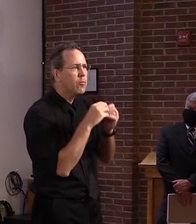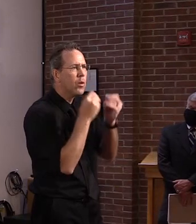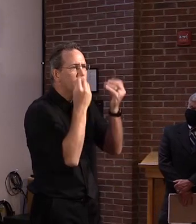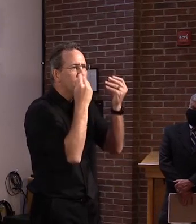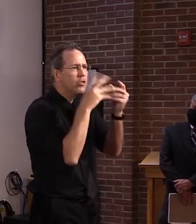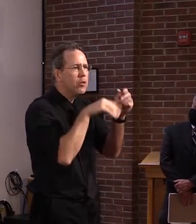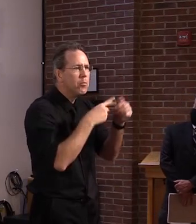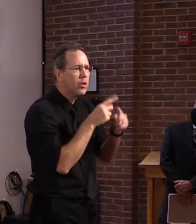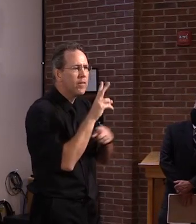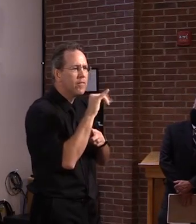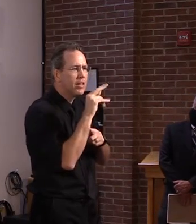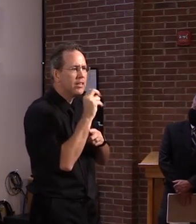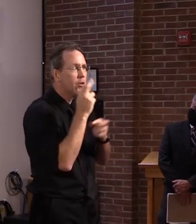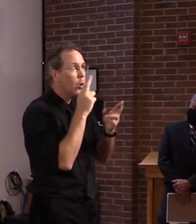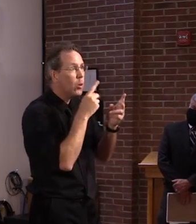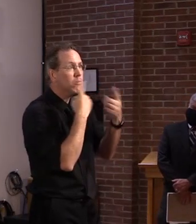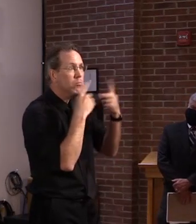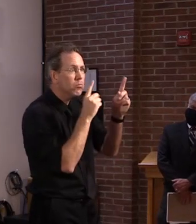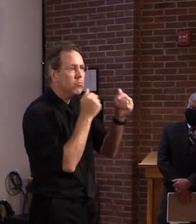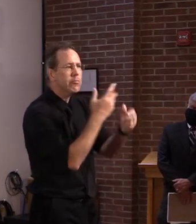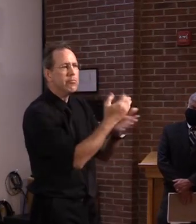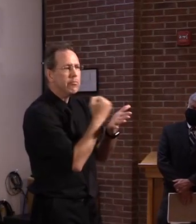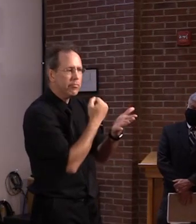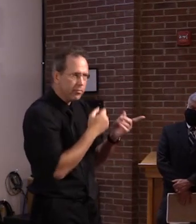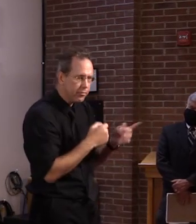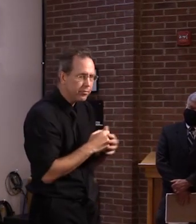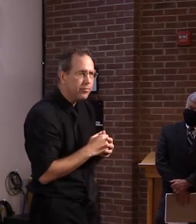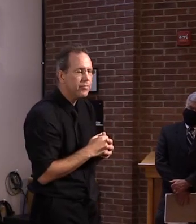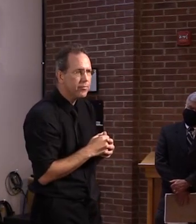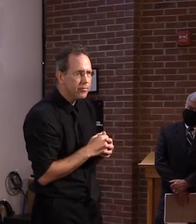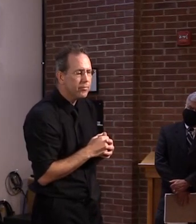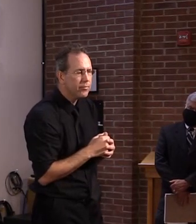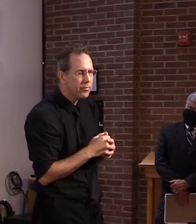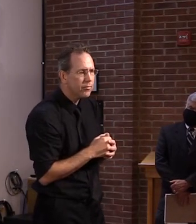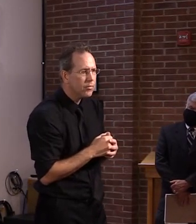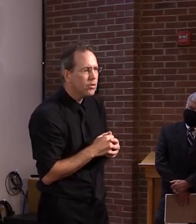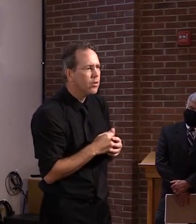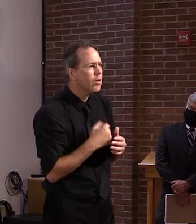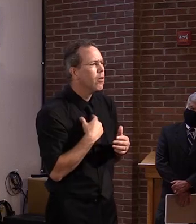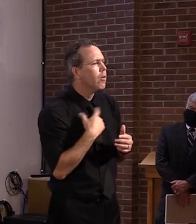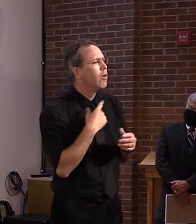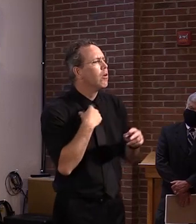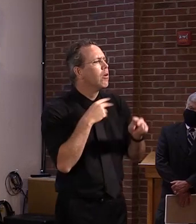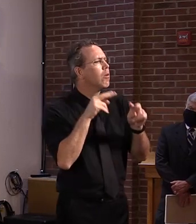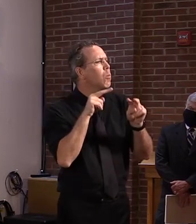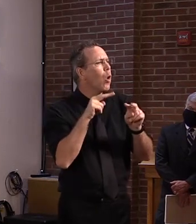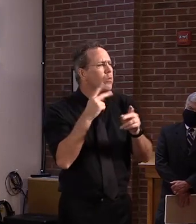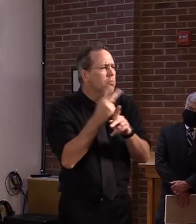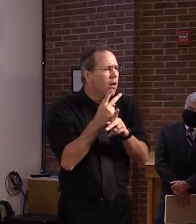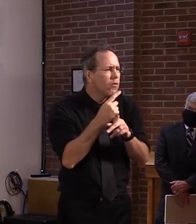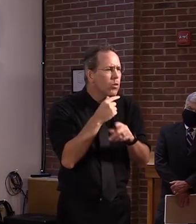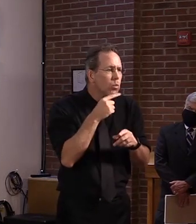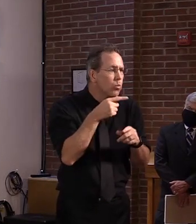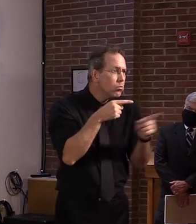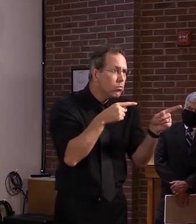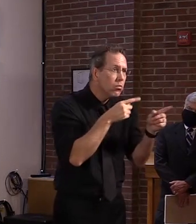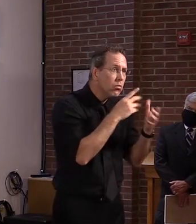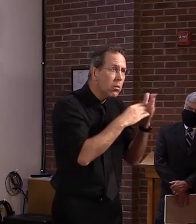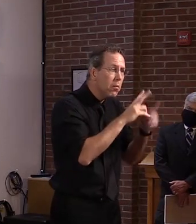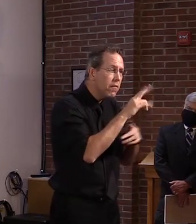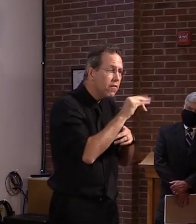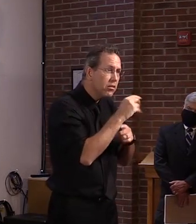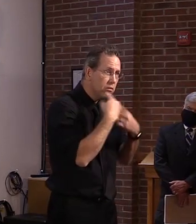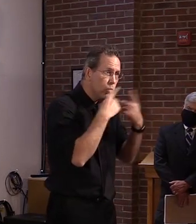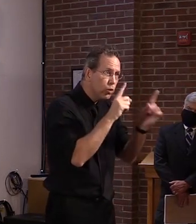and, um, what progress they're making. And, and I have to say the progress has been,